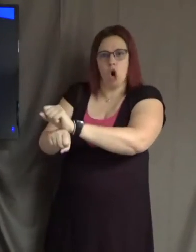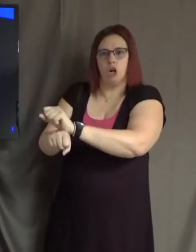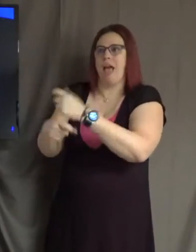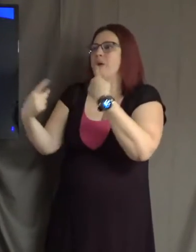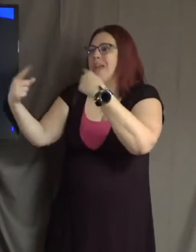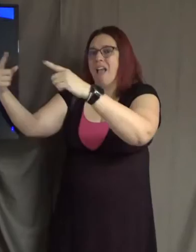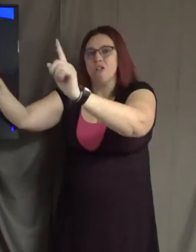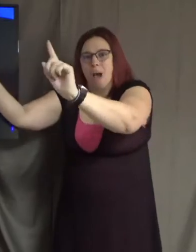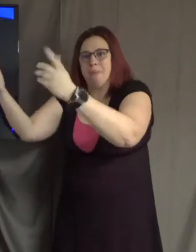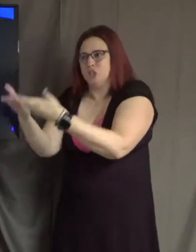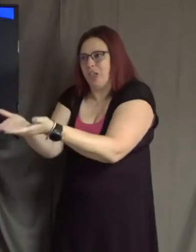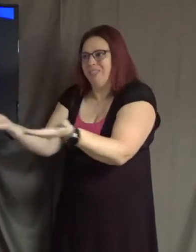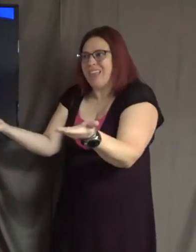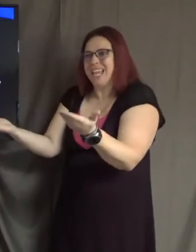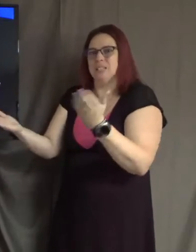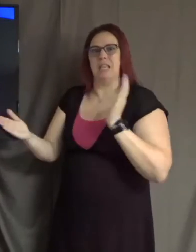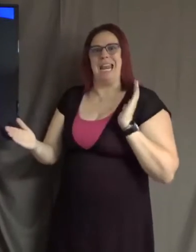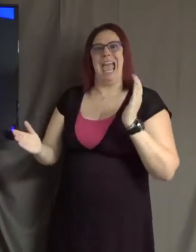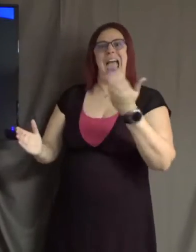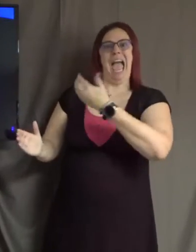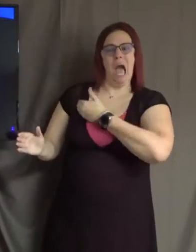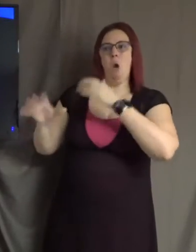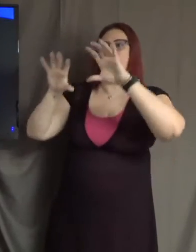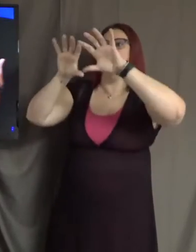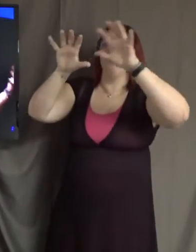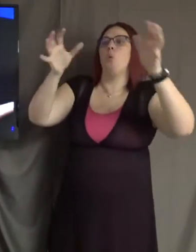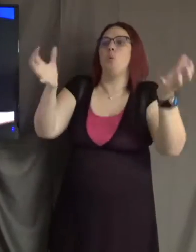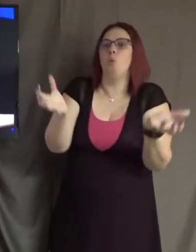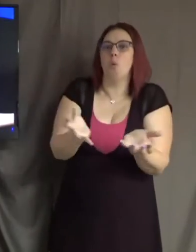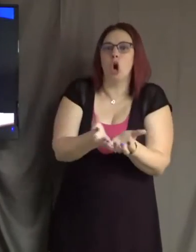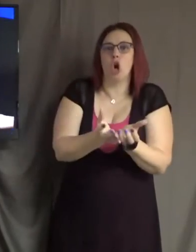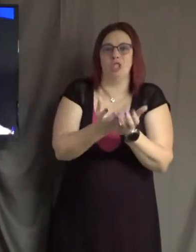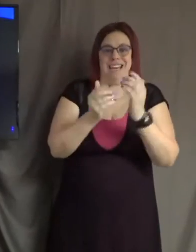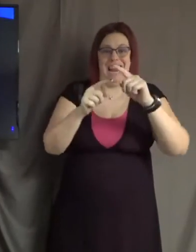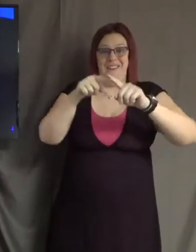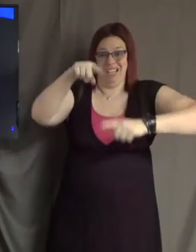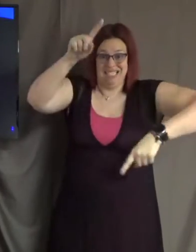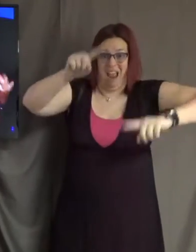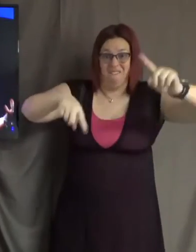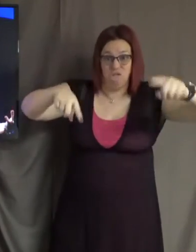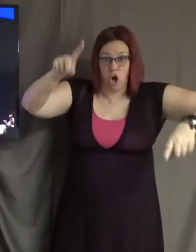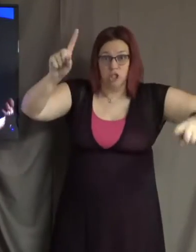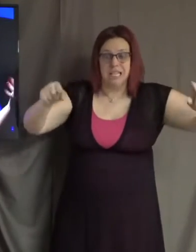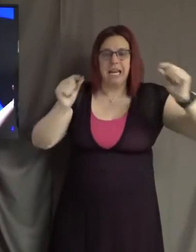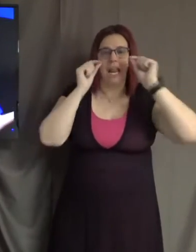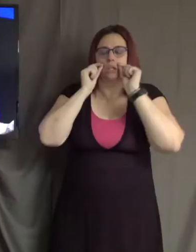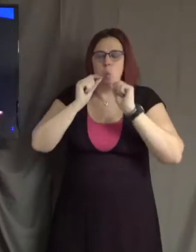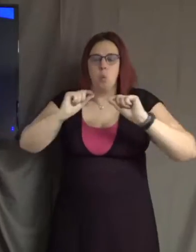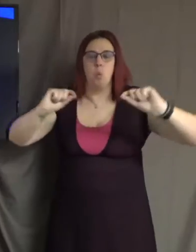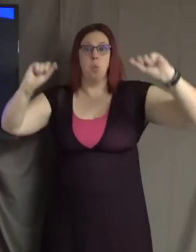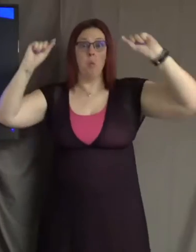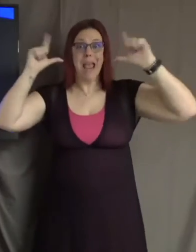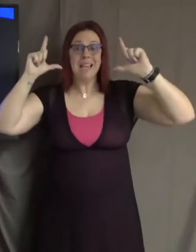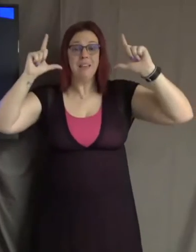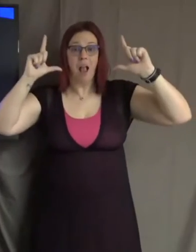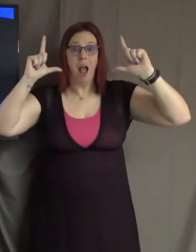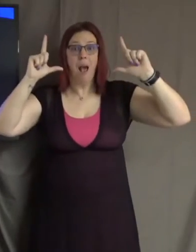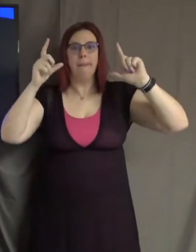world in its grand diversity is waking up to creating a diverse and equal world for everyone.